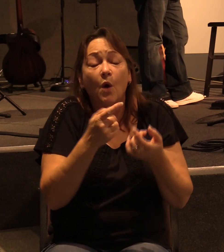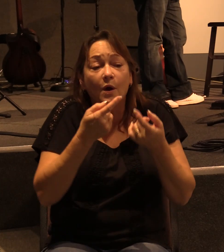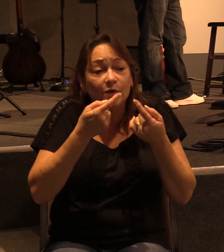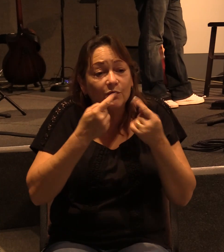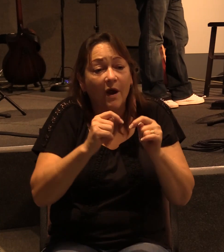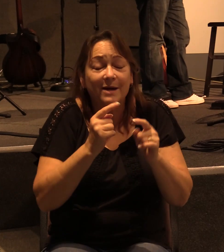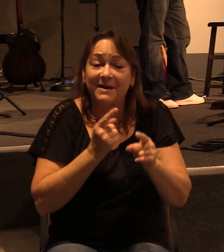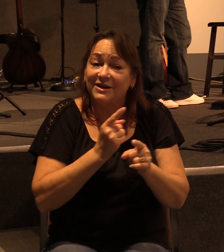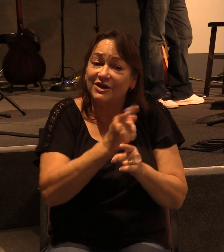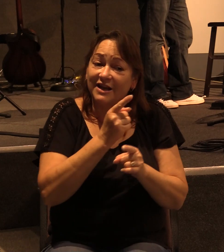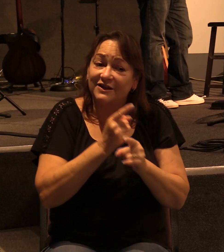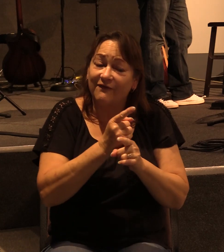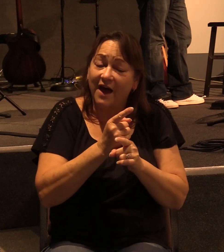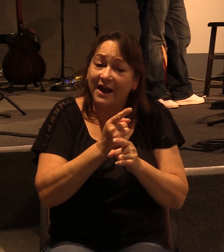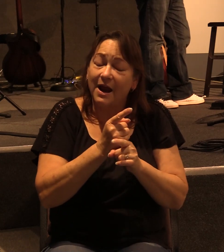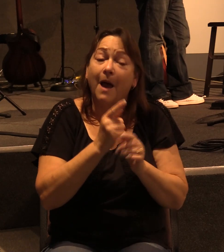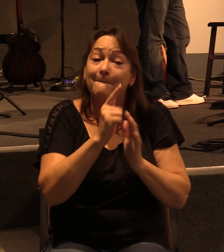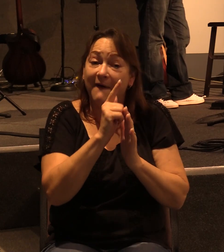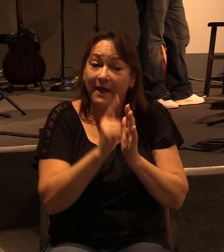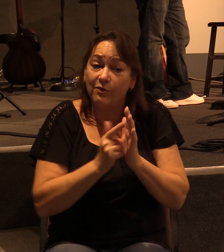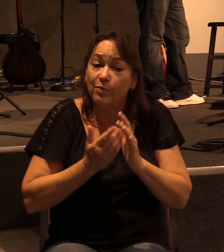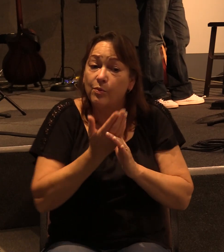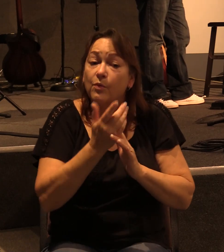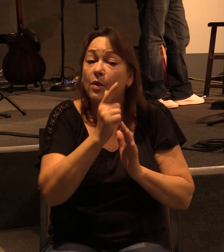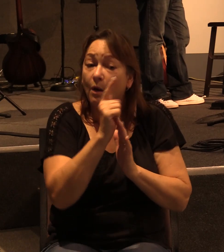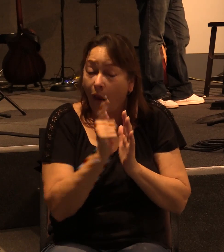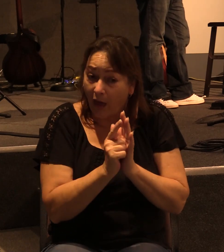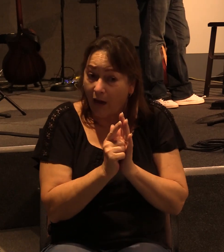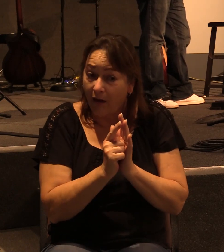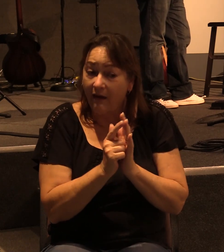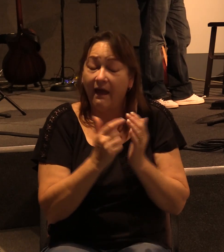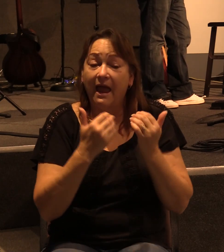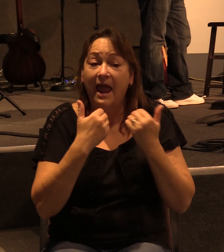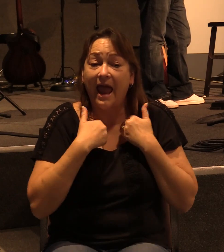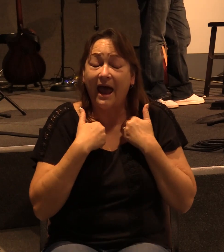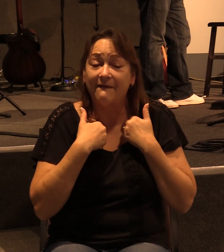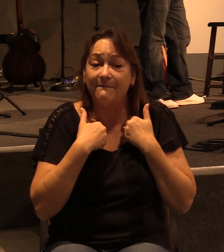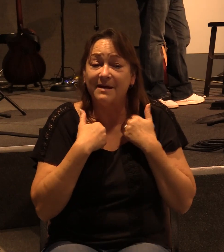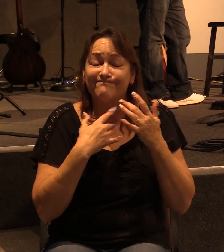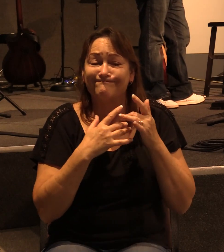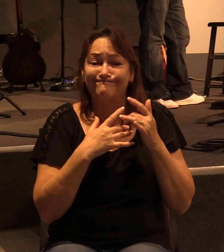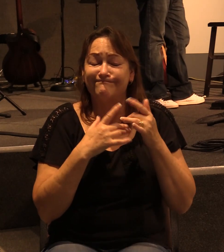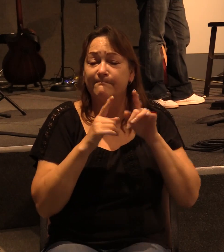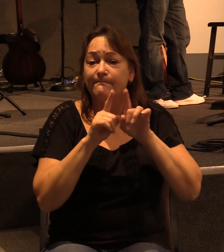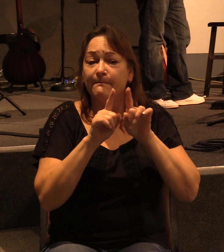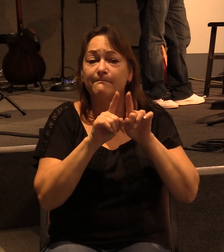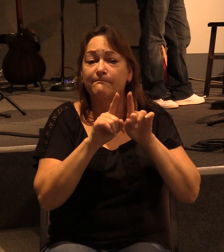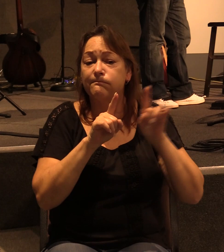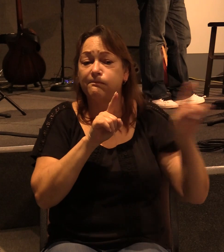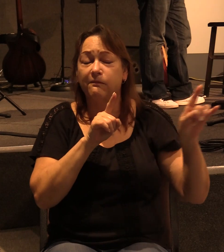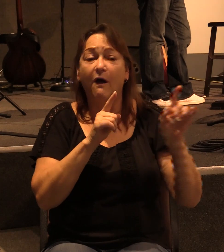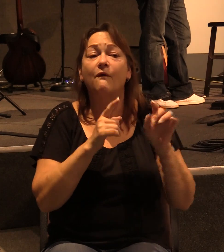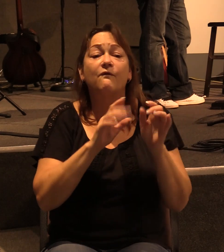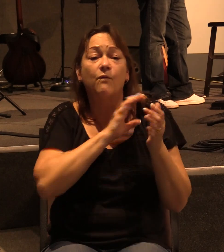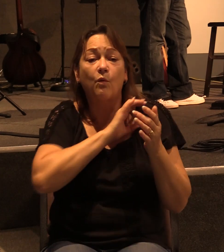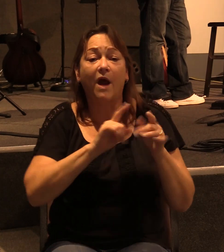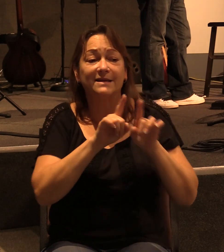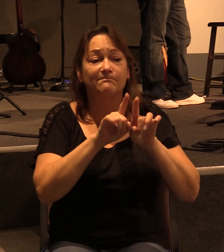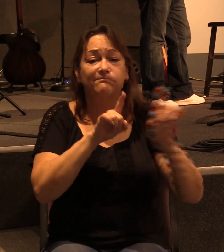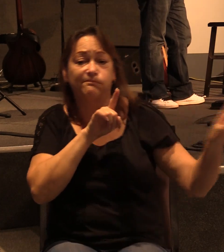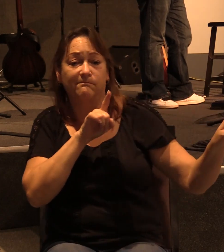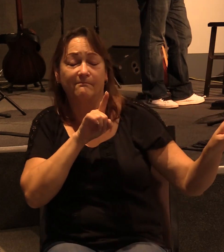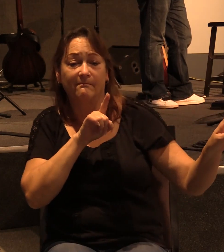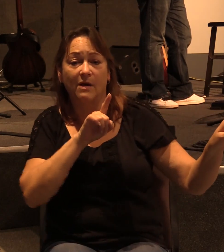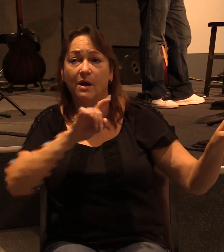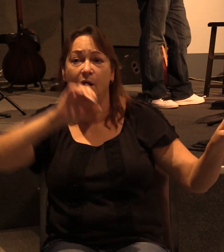trying to be justified by the law have been alienated from Christ. You have fallen away